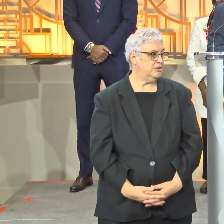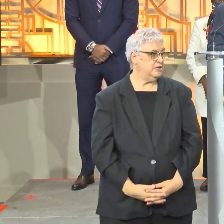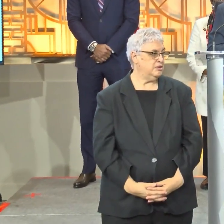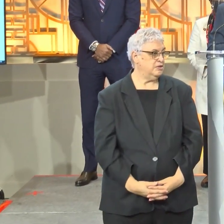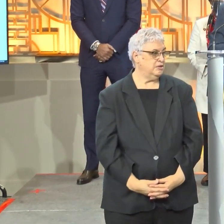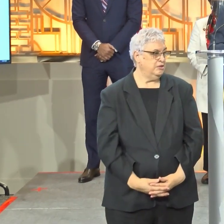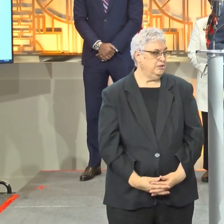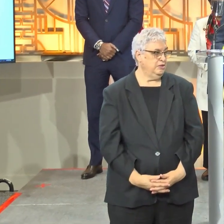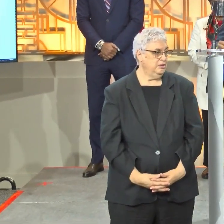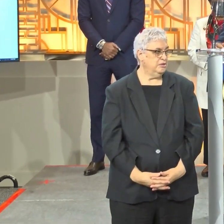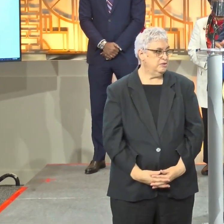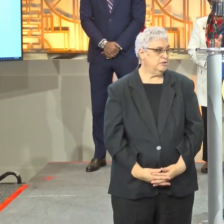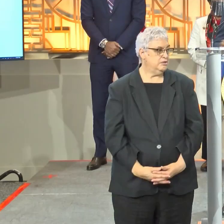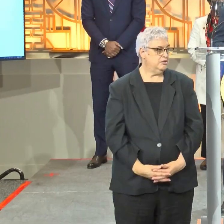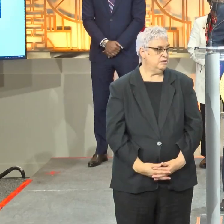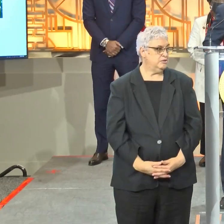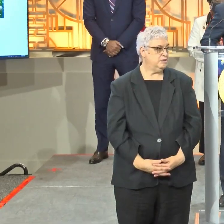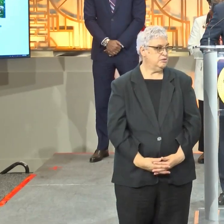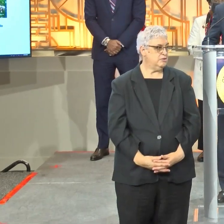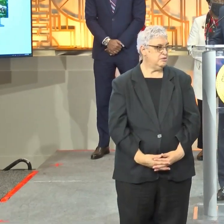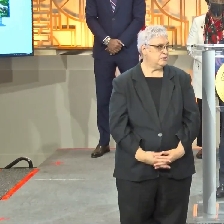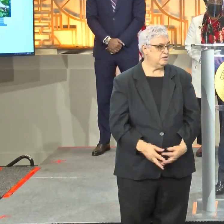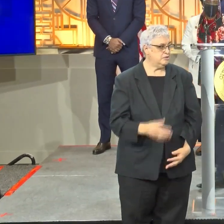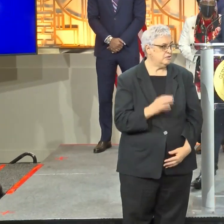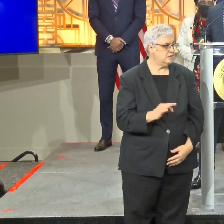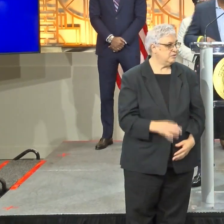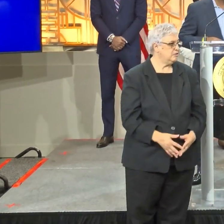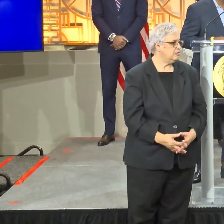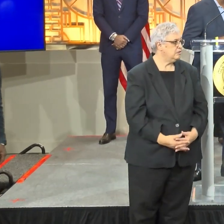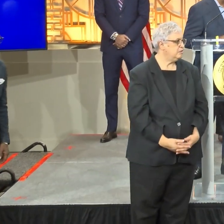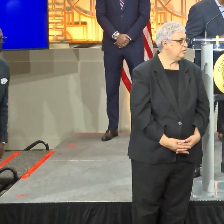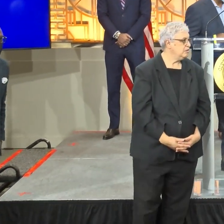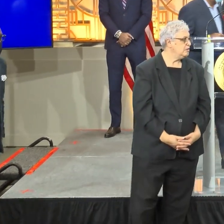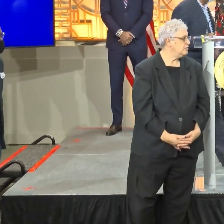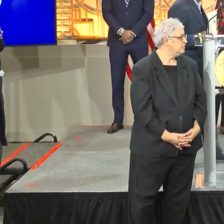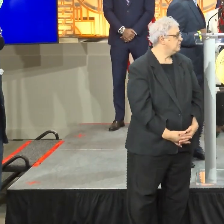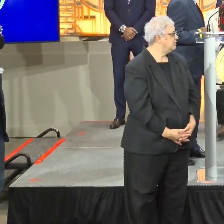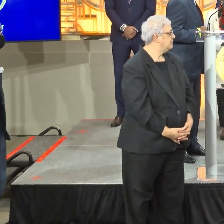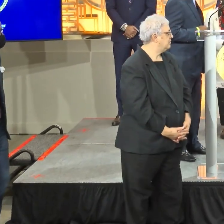Anything? All right. Thank you all so very much. I'm sorry? I'm sorry. sorry.